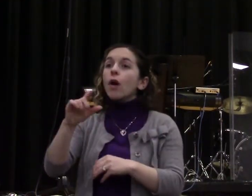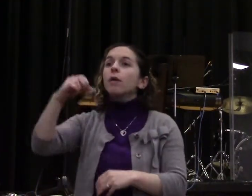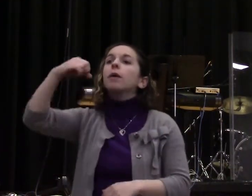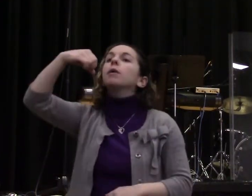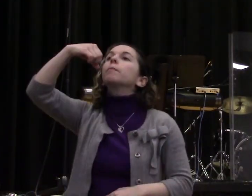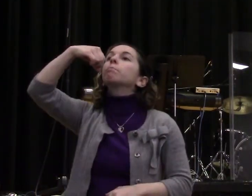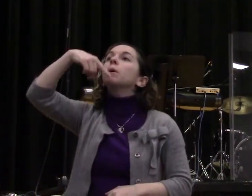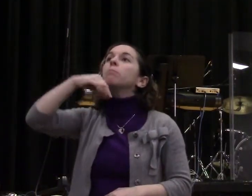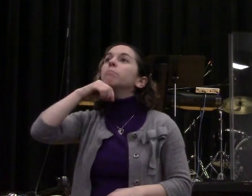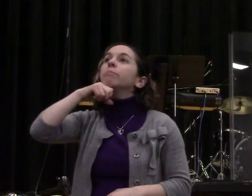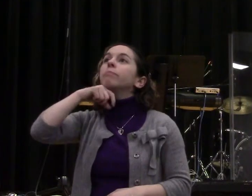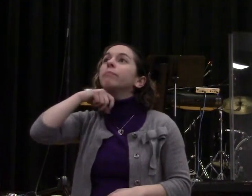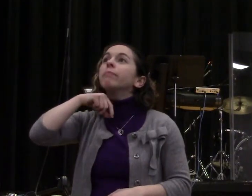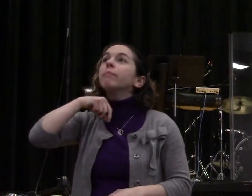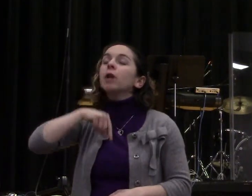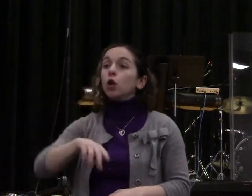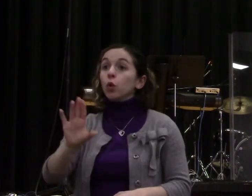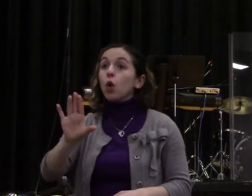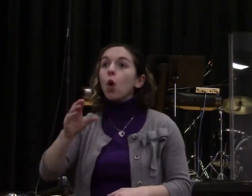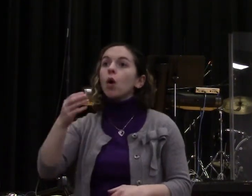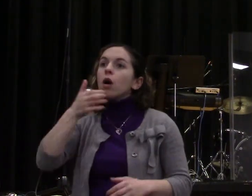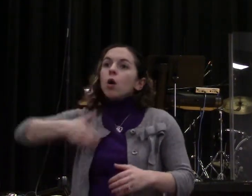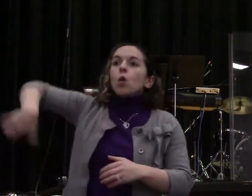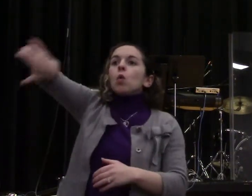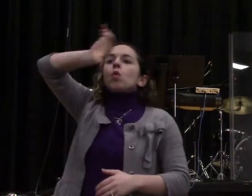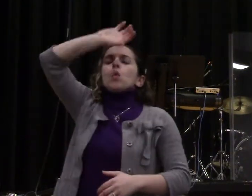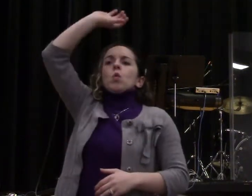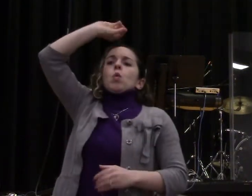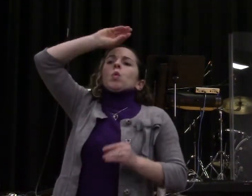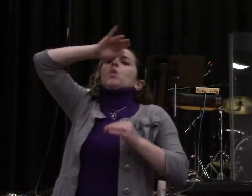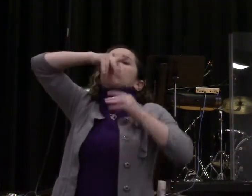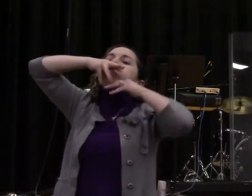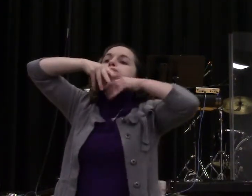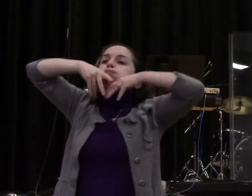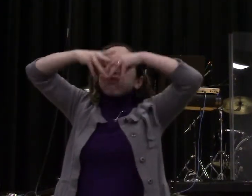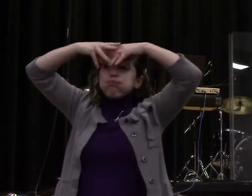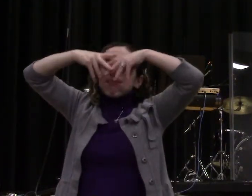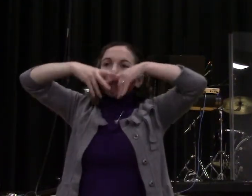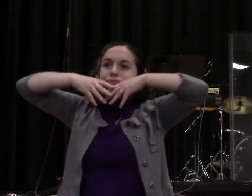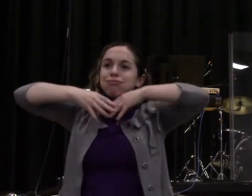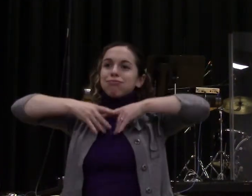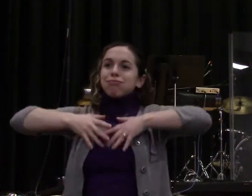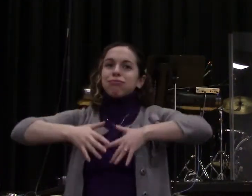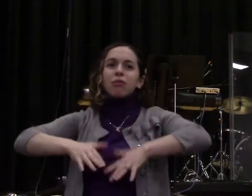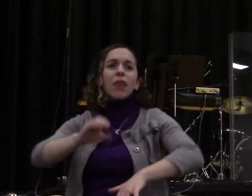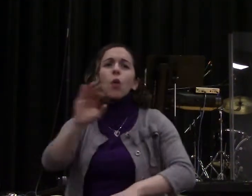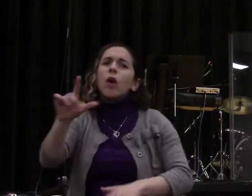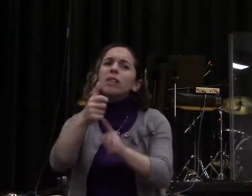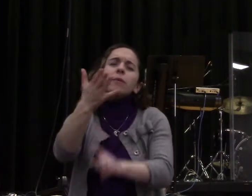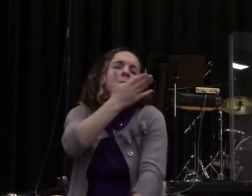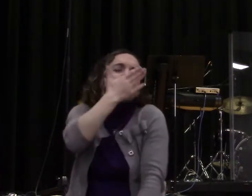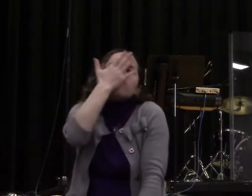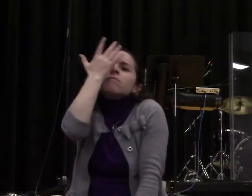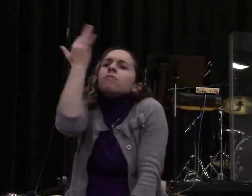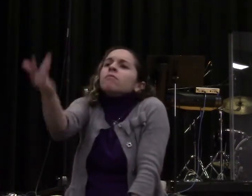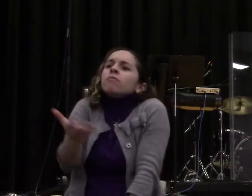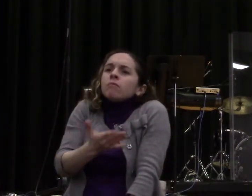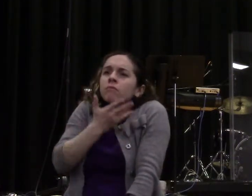down. And the thick oil had a beautiful aroma. And it would pour down his beard. And it would